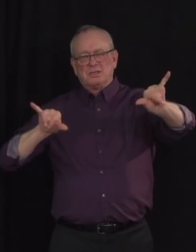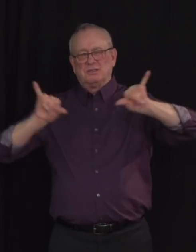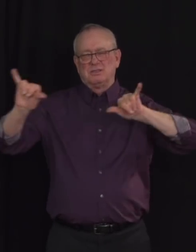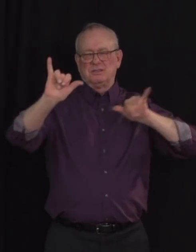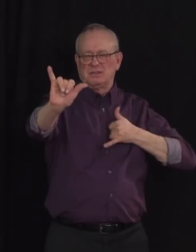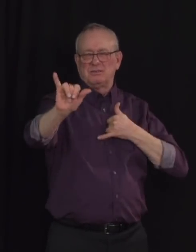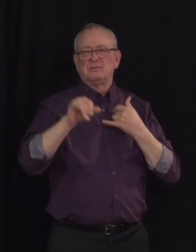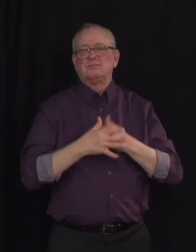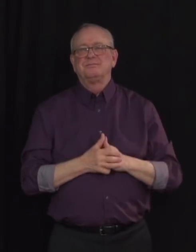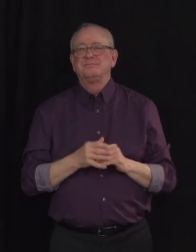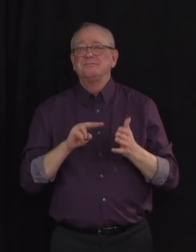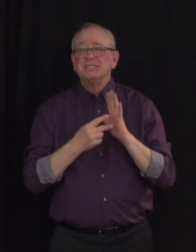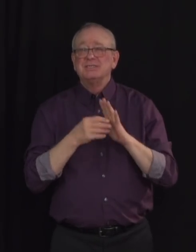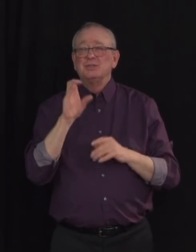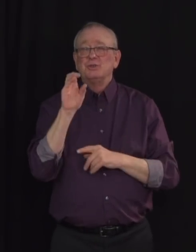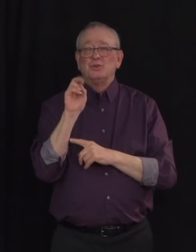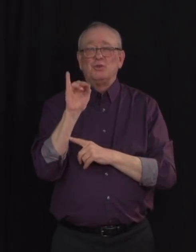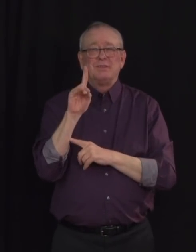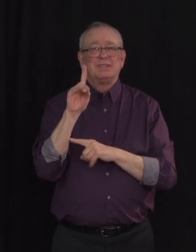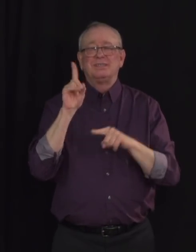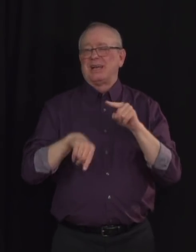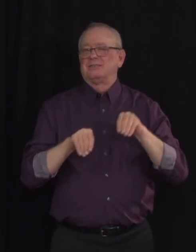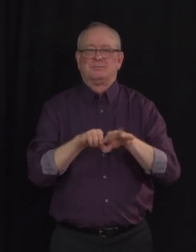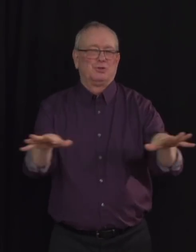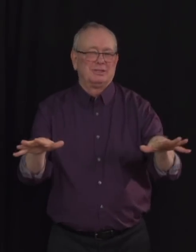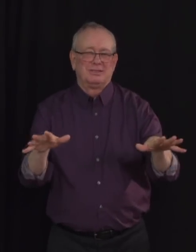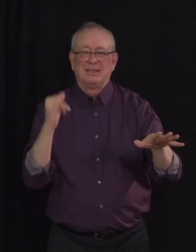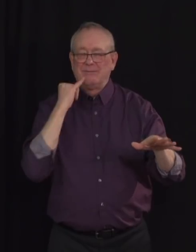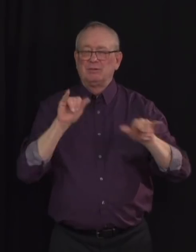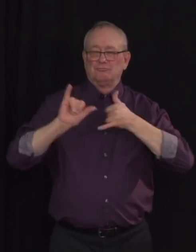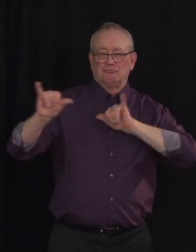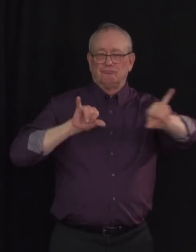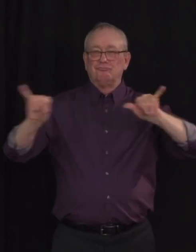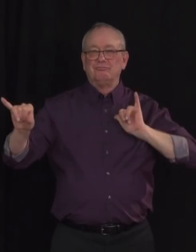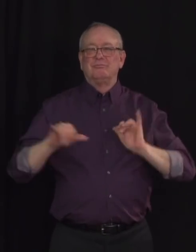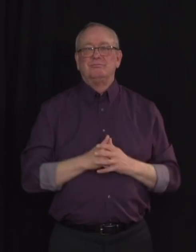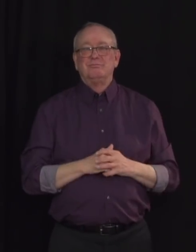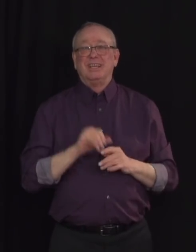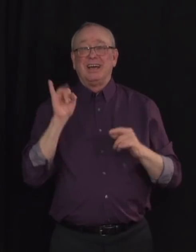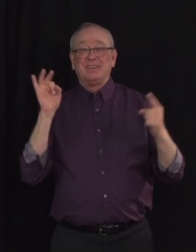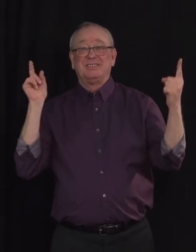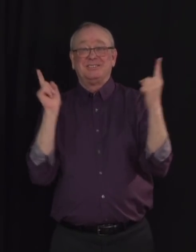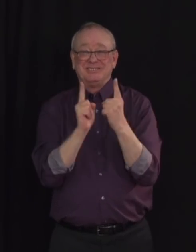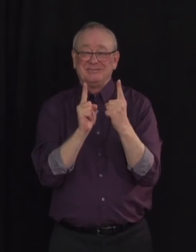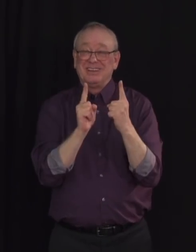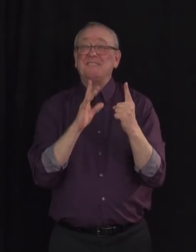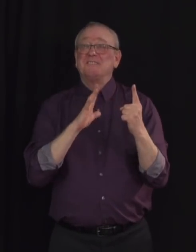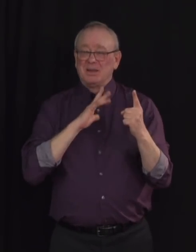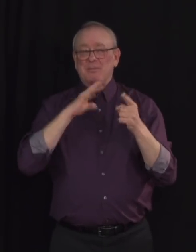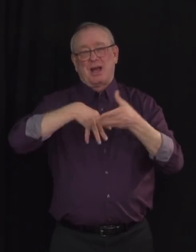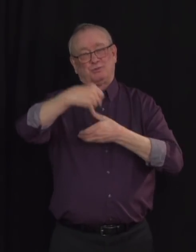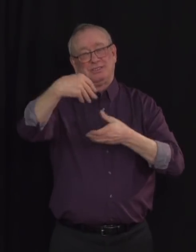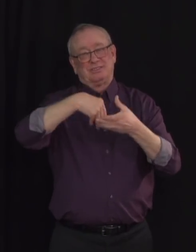-19 a chance to spread. If you plan to meet someone, do it outdoors with no more than 10 people staying